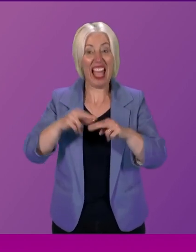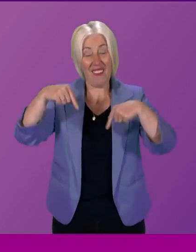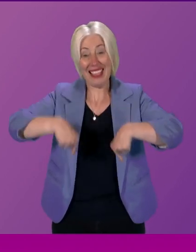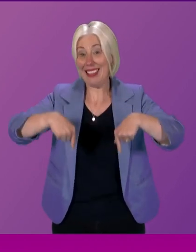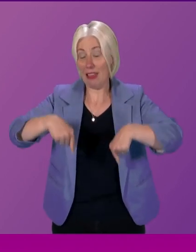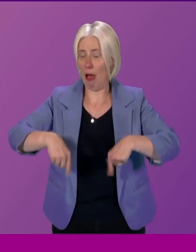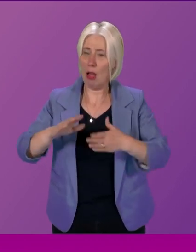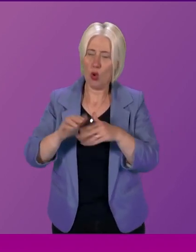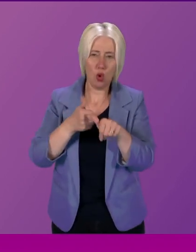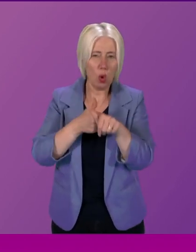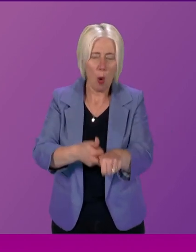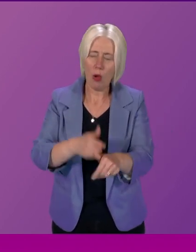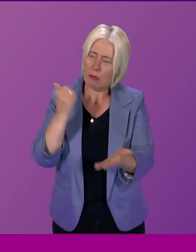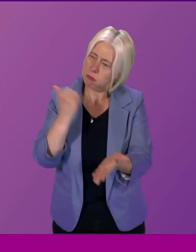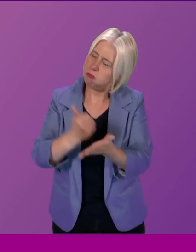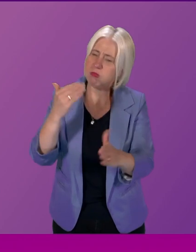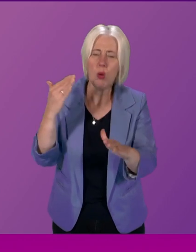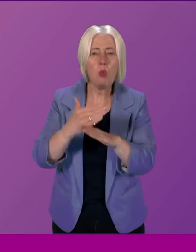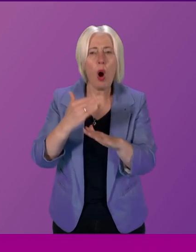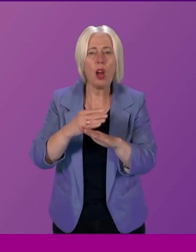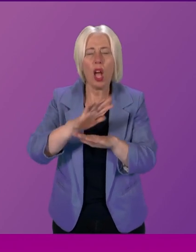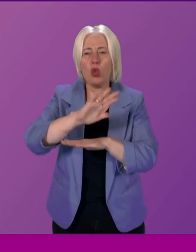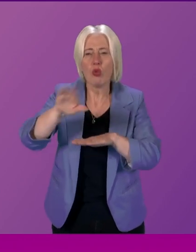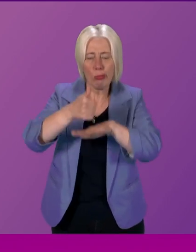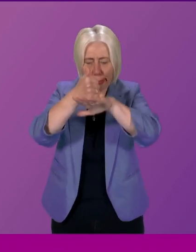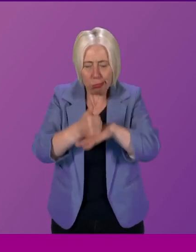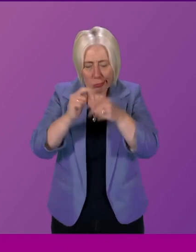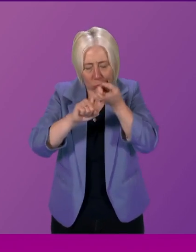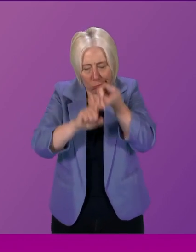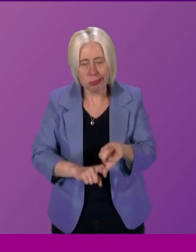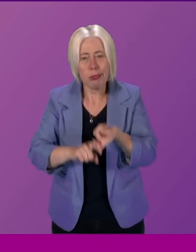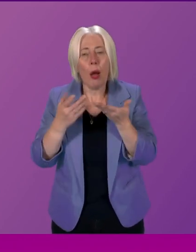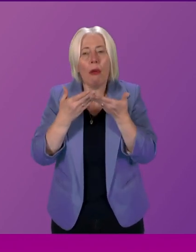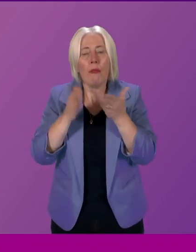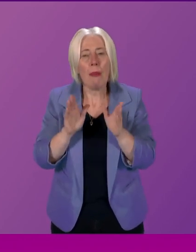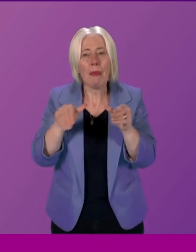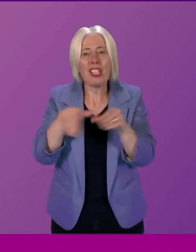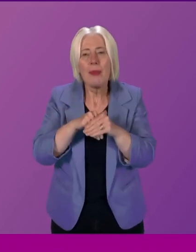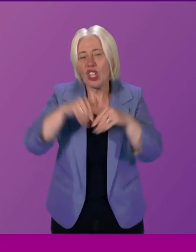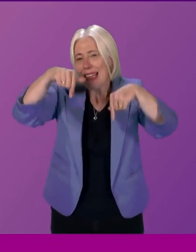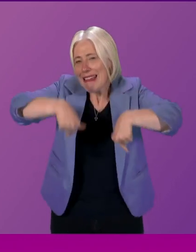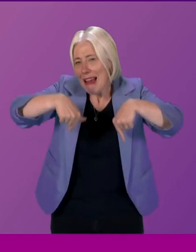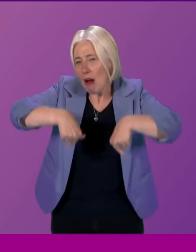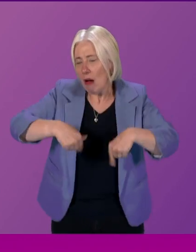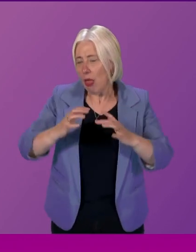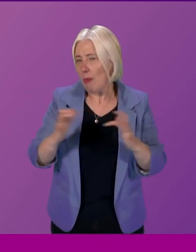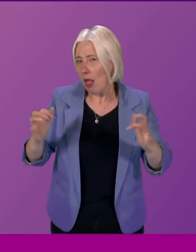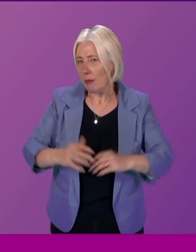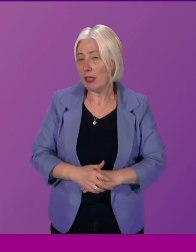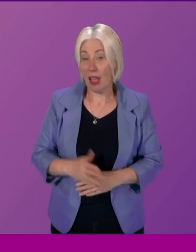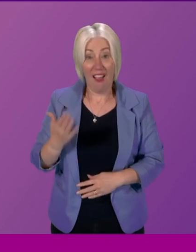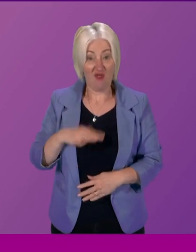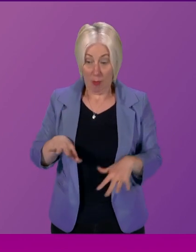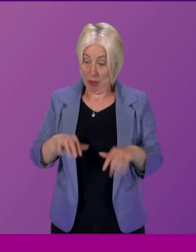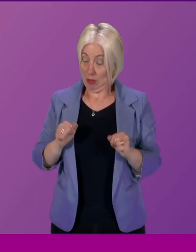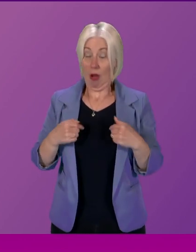them for the excellent work that they've done on embedding public participation in the work of the parliament and from the outset let me say that